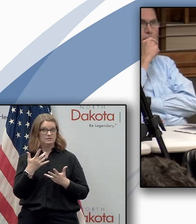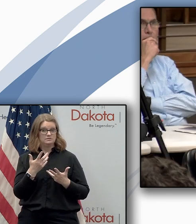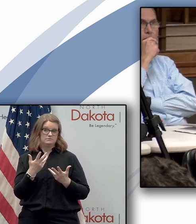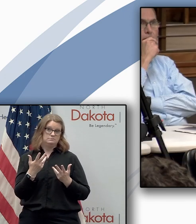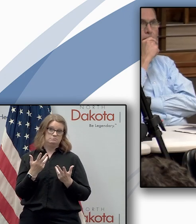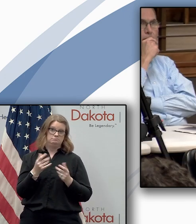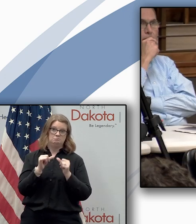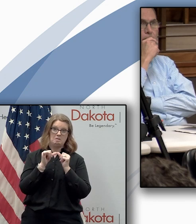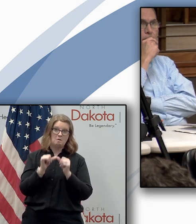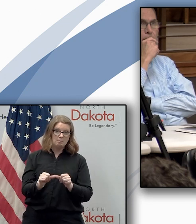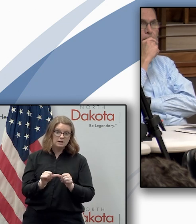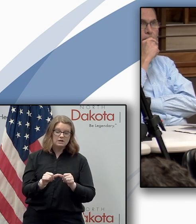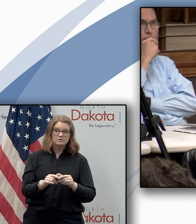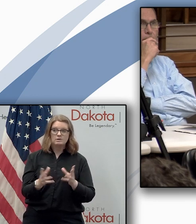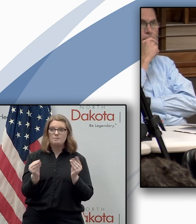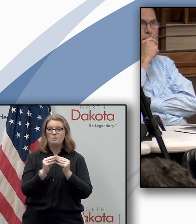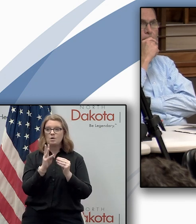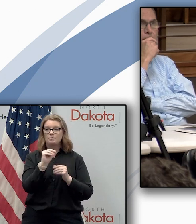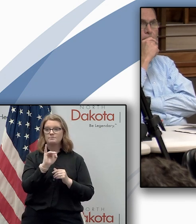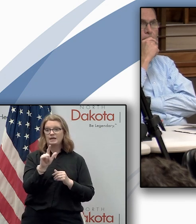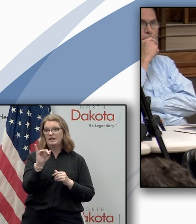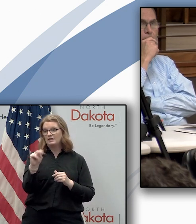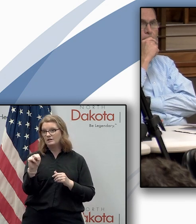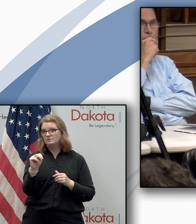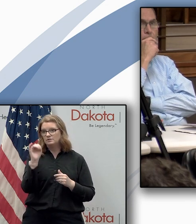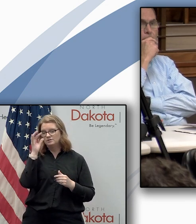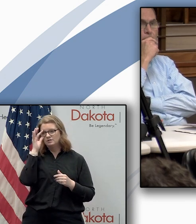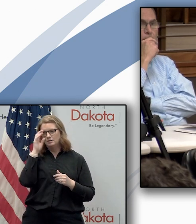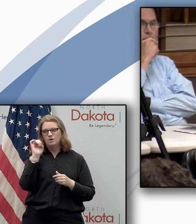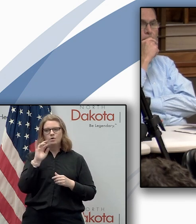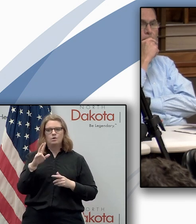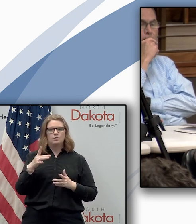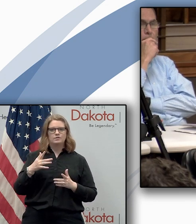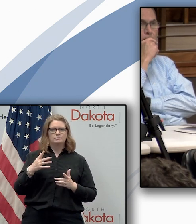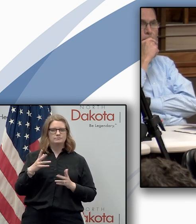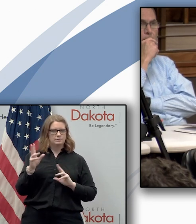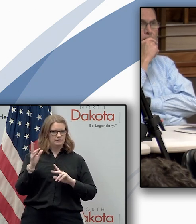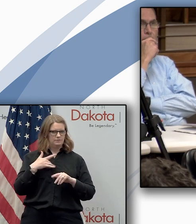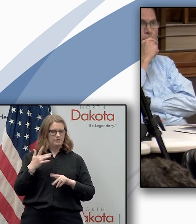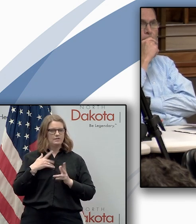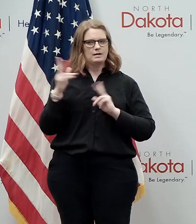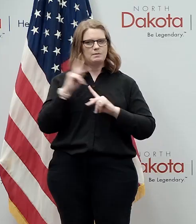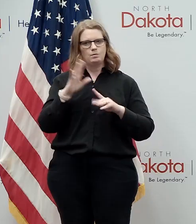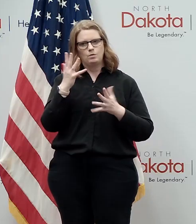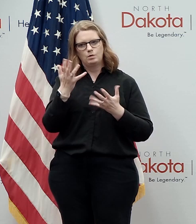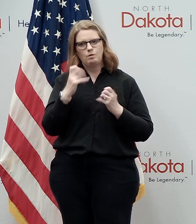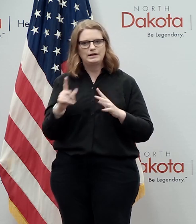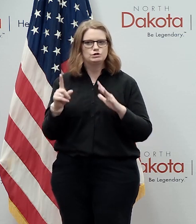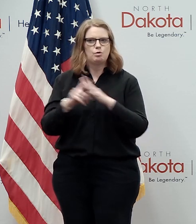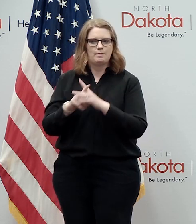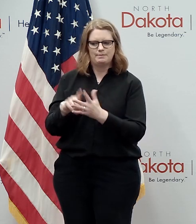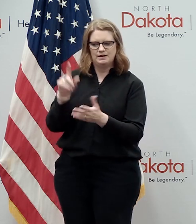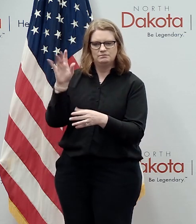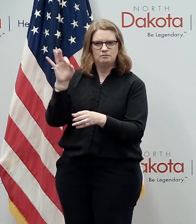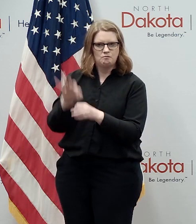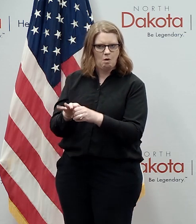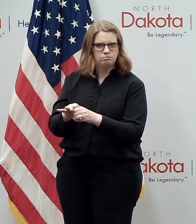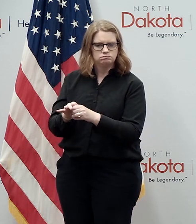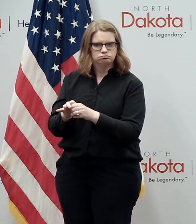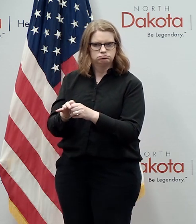more uh mail-in ballots or if people you think are going to return to in-person voting i think that uh